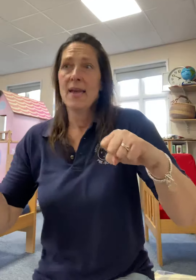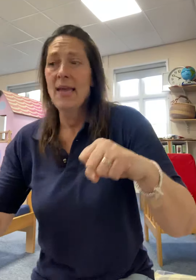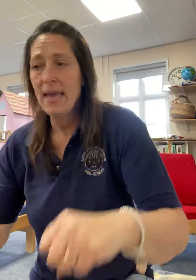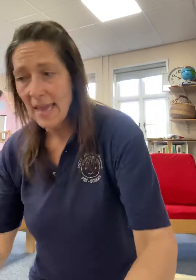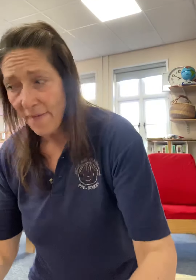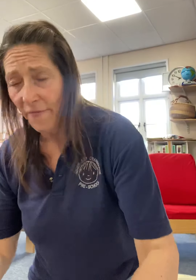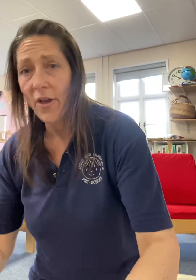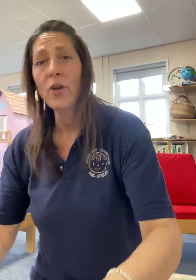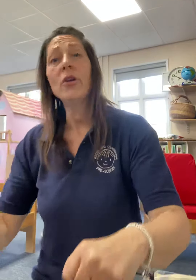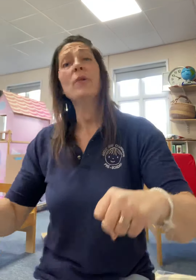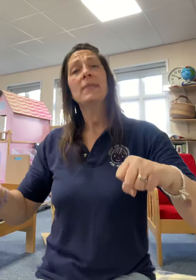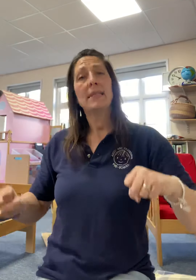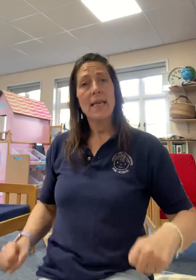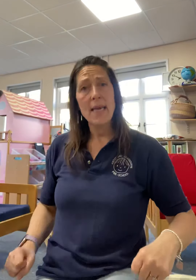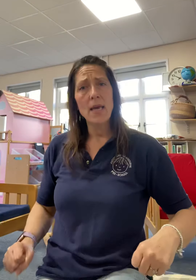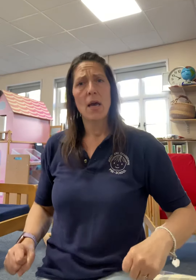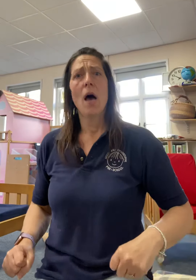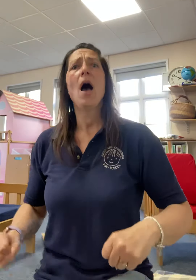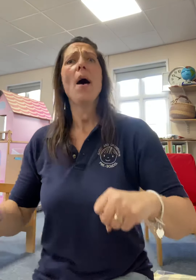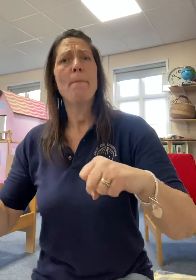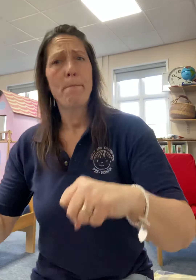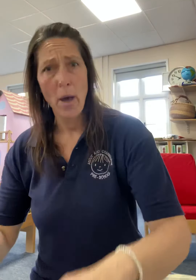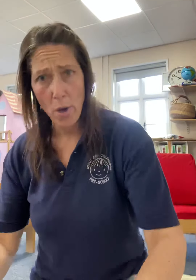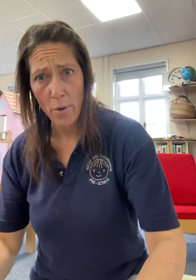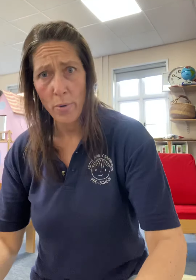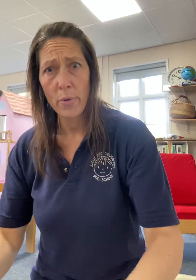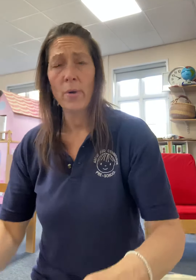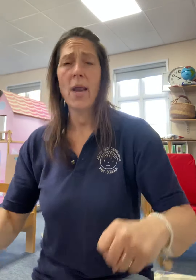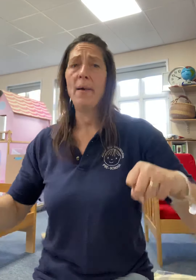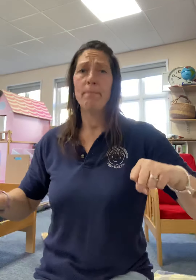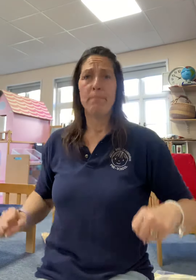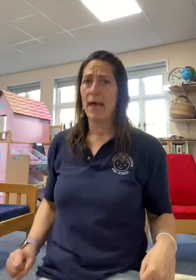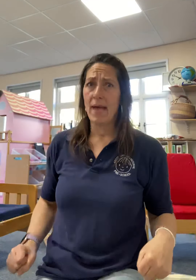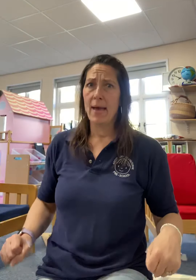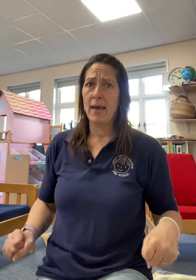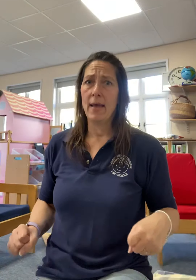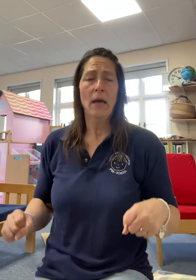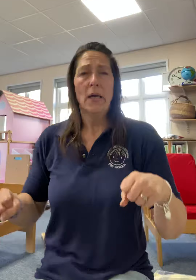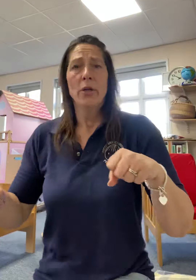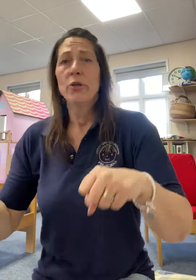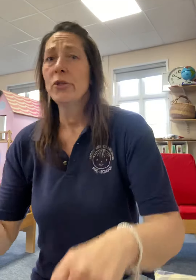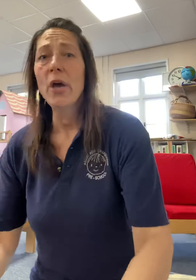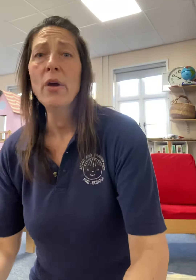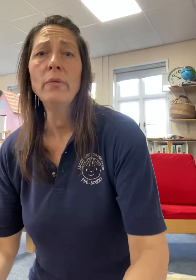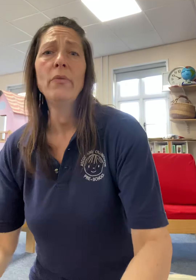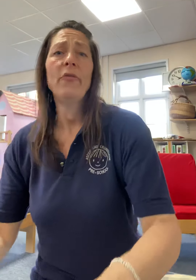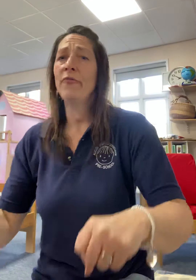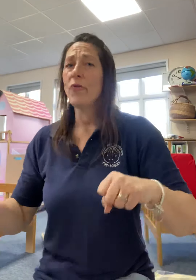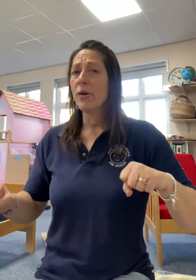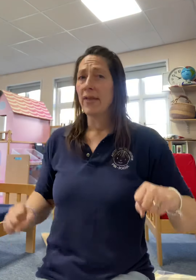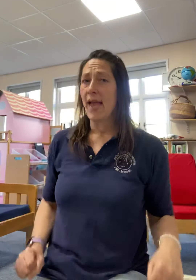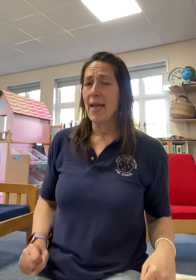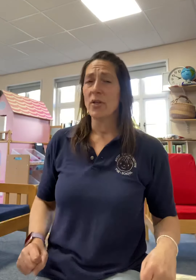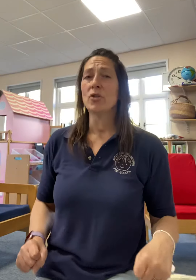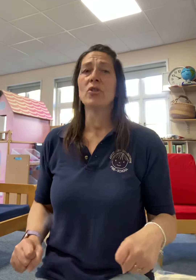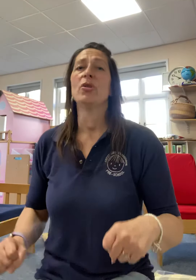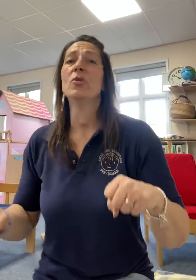If you see a polar bear, don't forget to